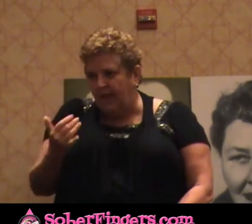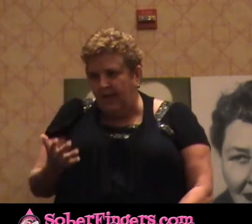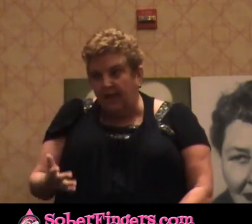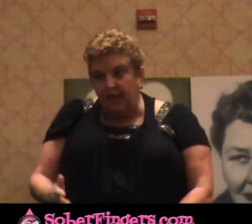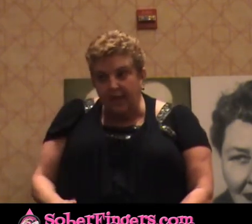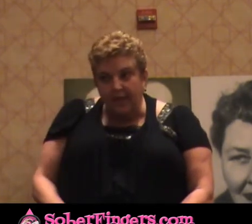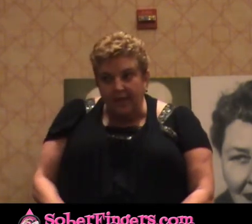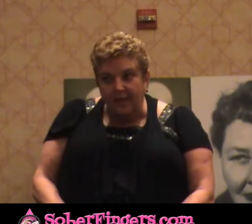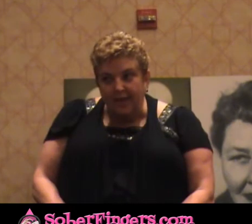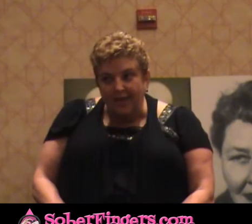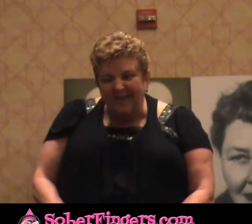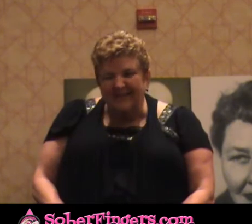What is this?